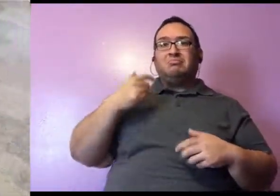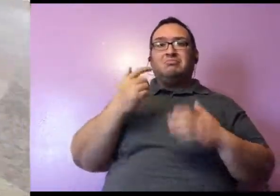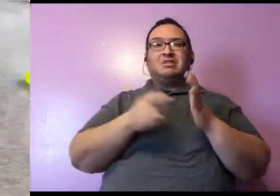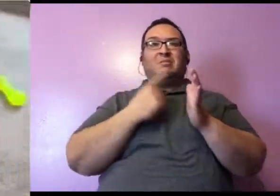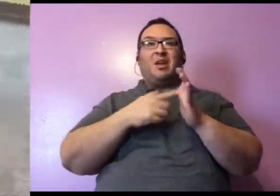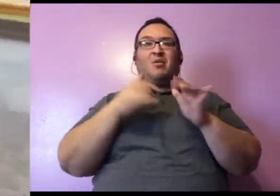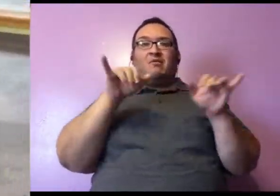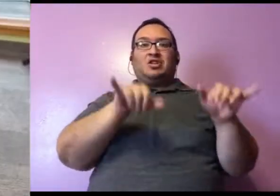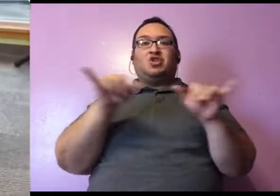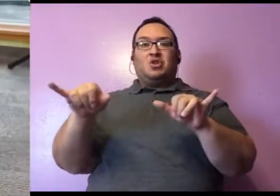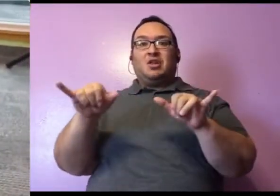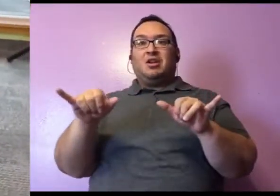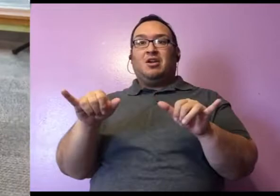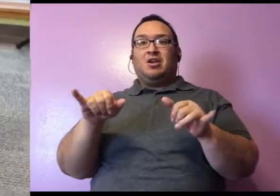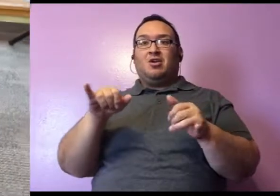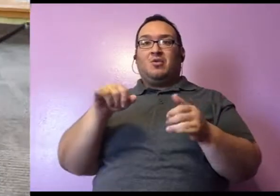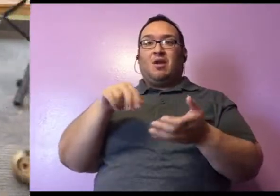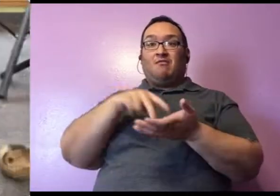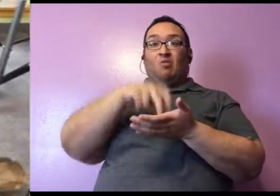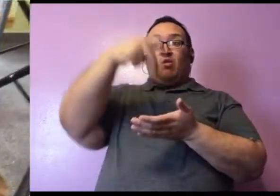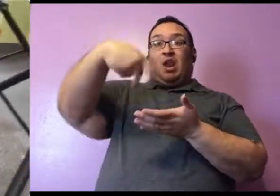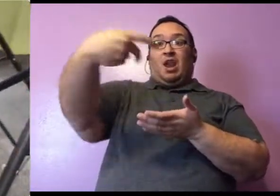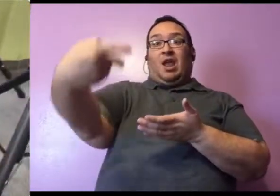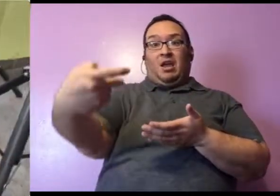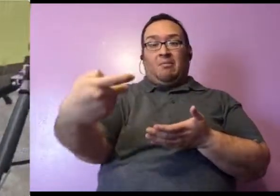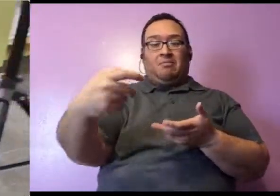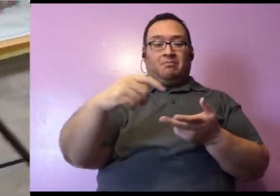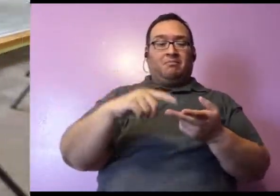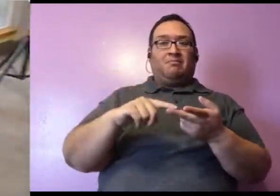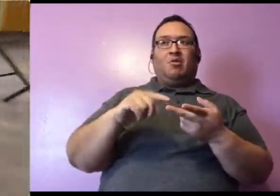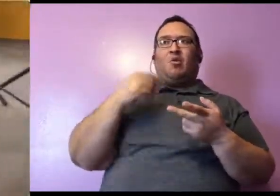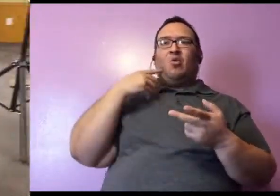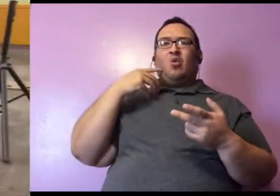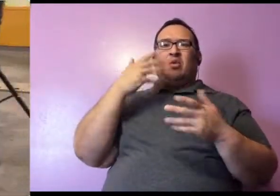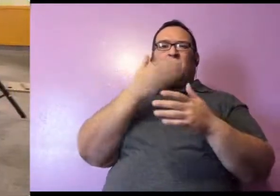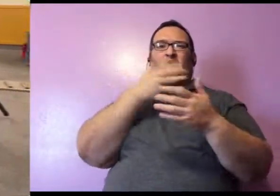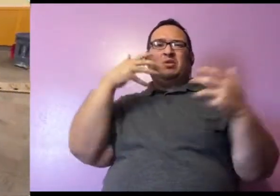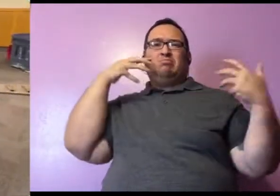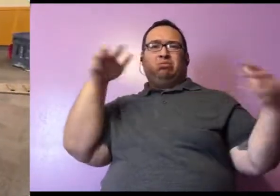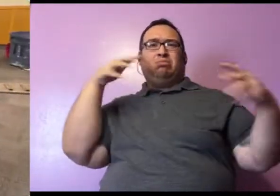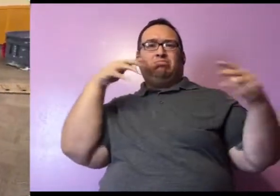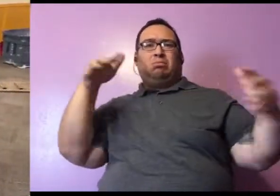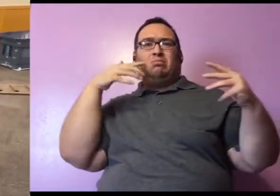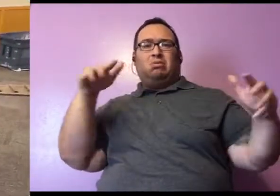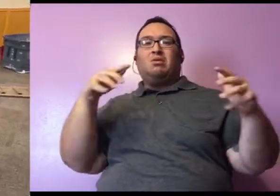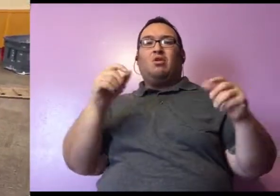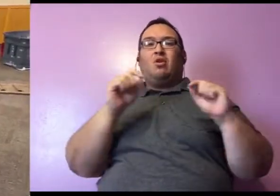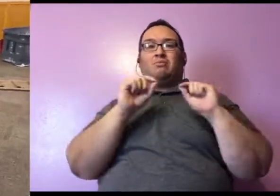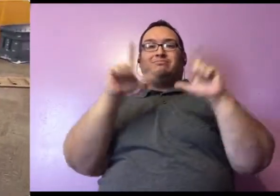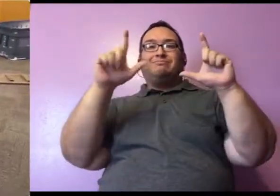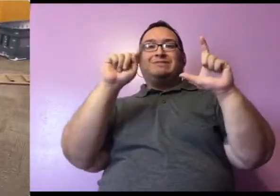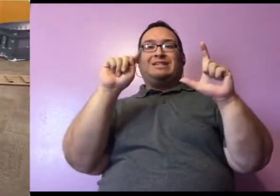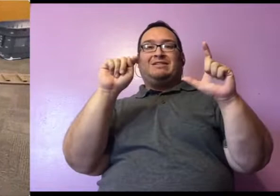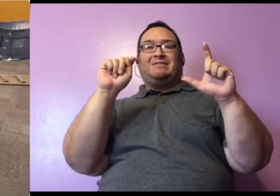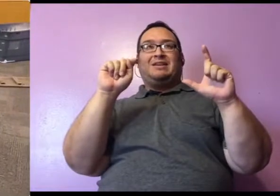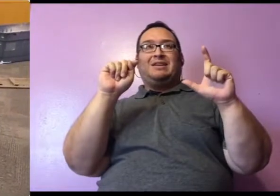cheerleaders doing flips in the air, and sometimes it was the loud music or the videos on the jumbotron. And Lucille